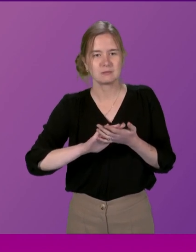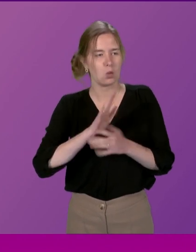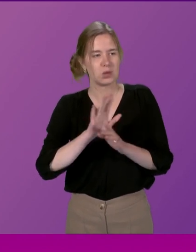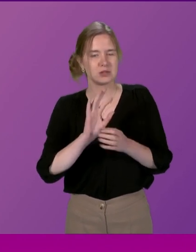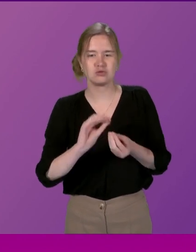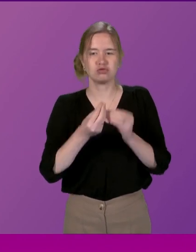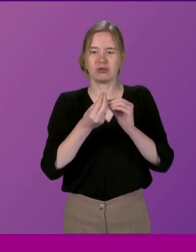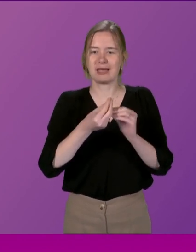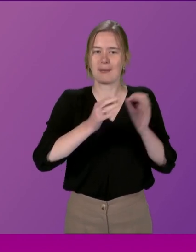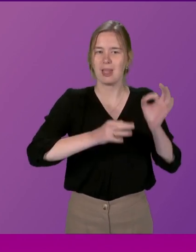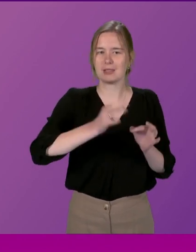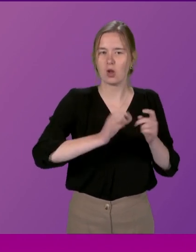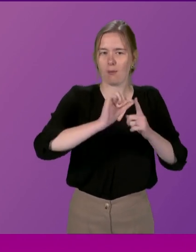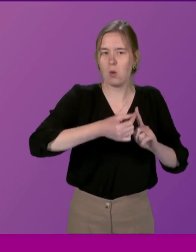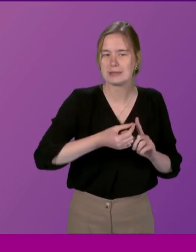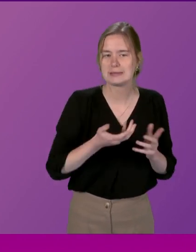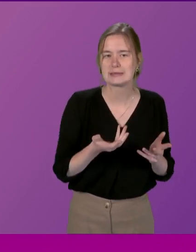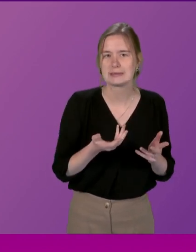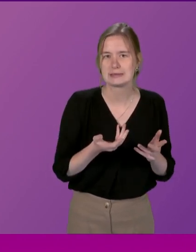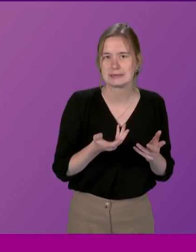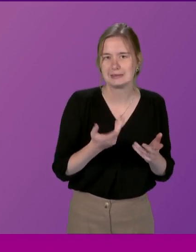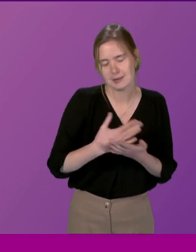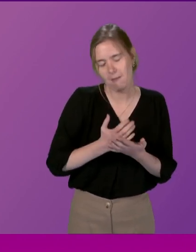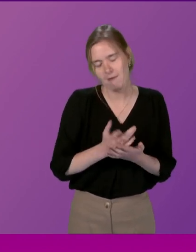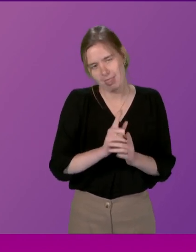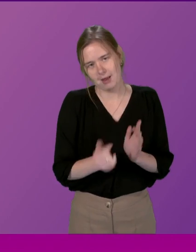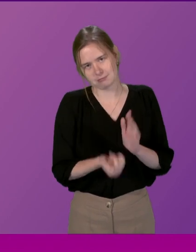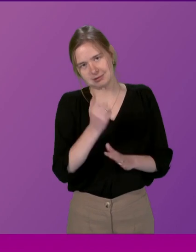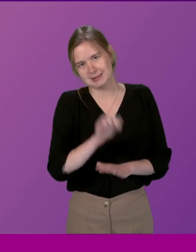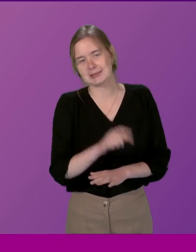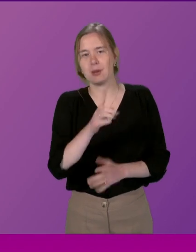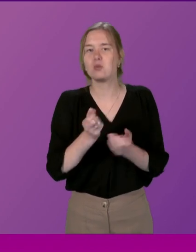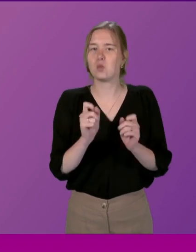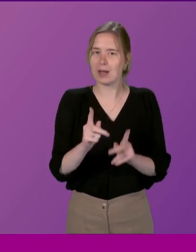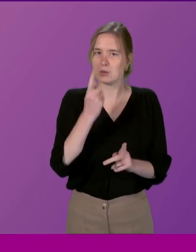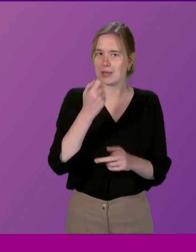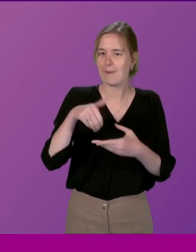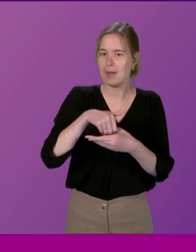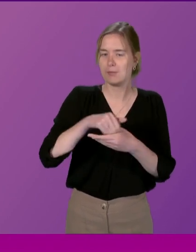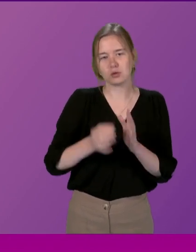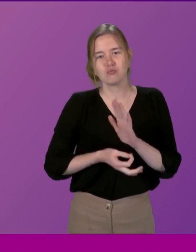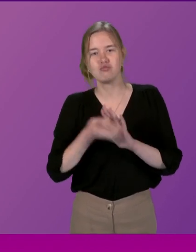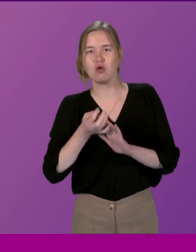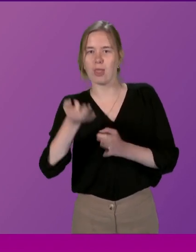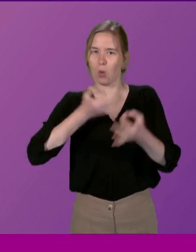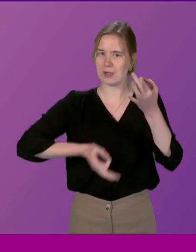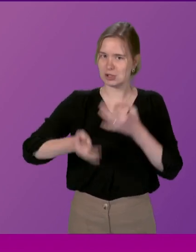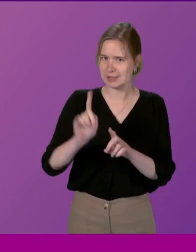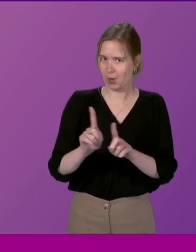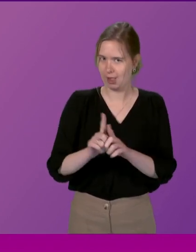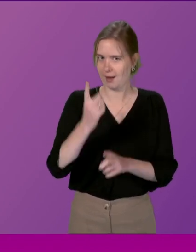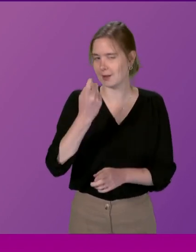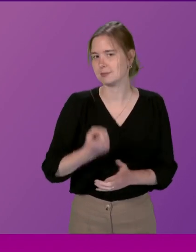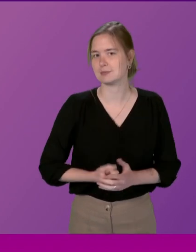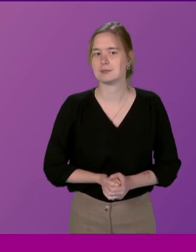political point clearly there's a part for that to happen But there is ways in which members can improve their questioning as well I